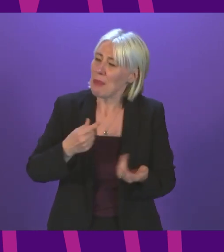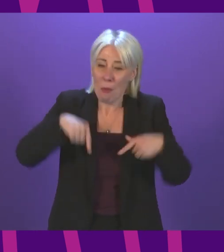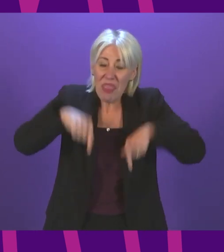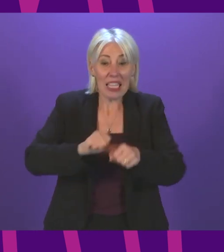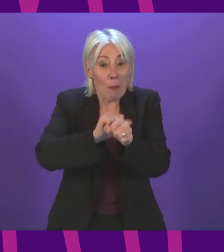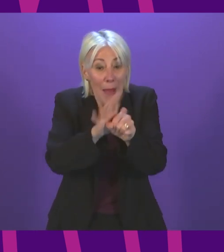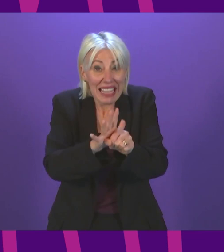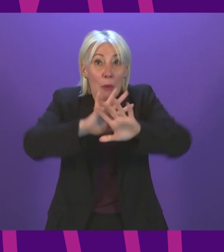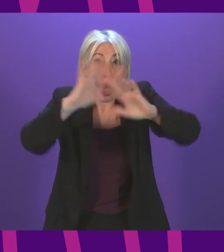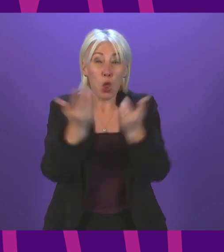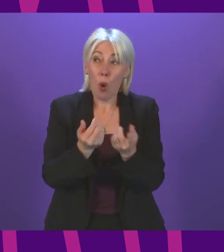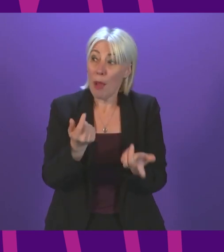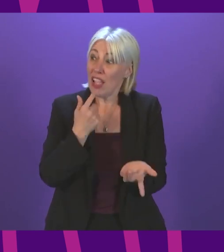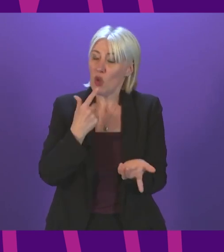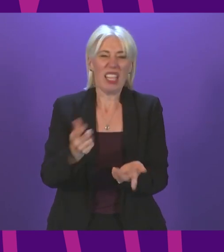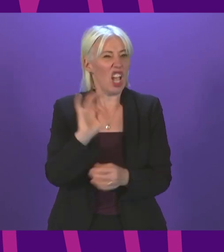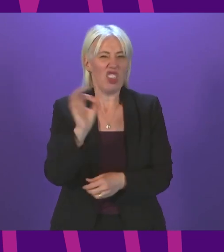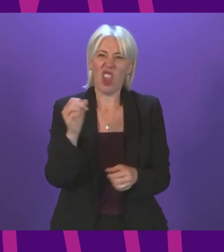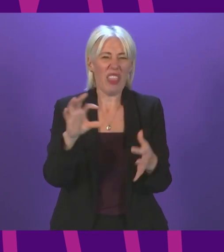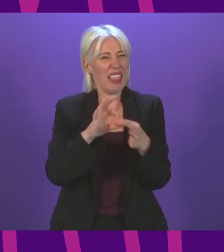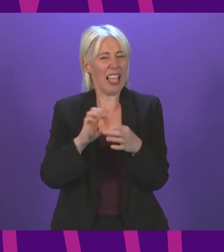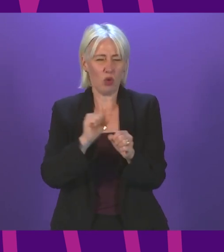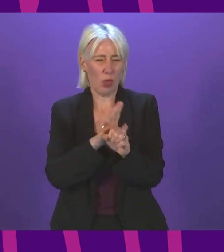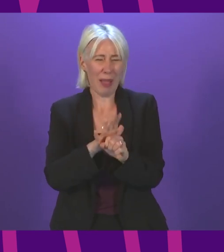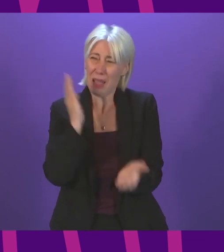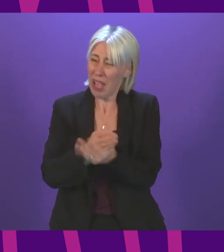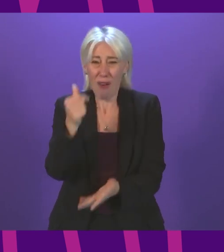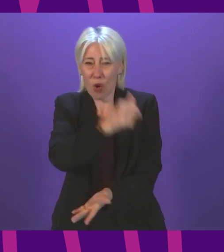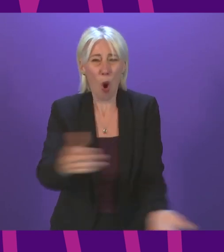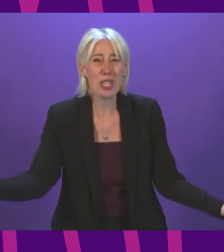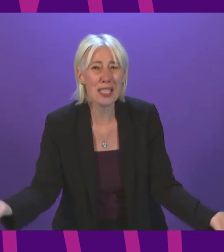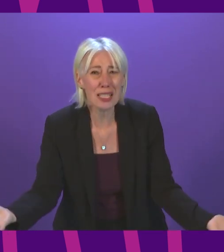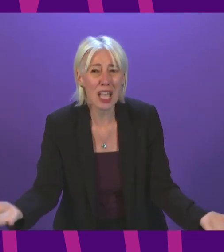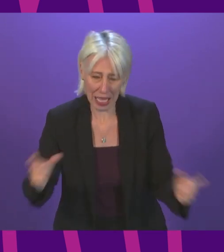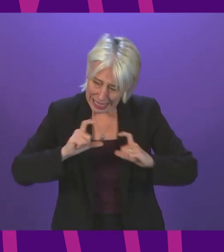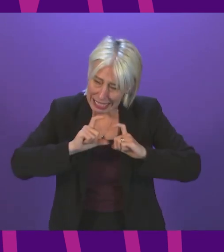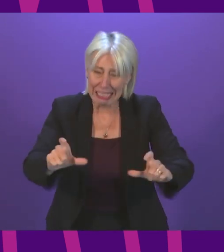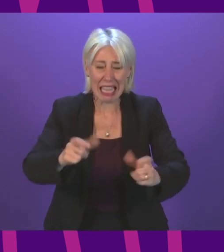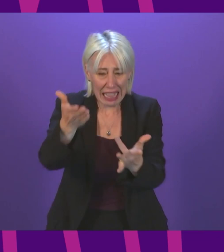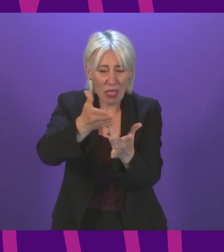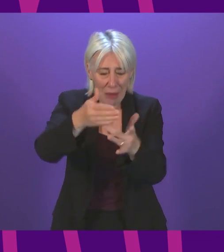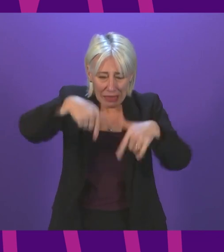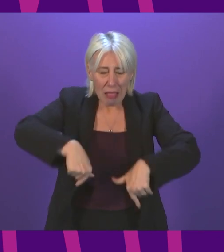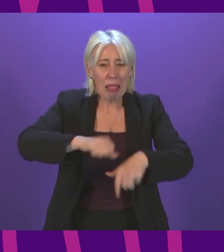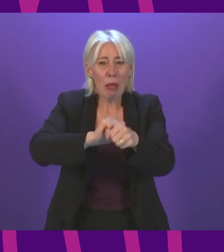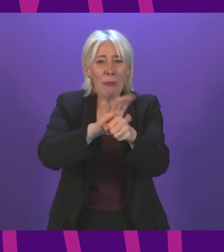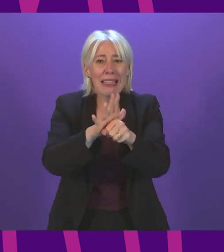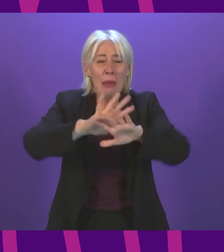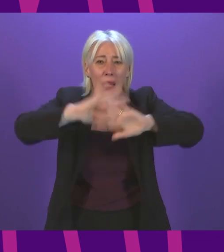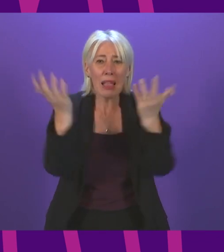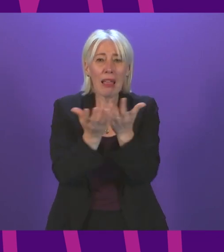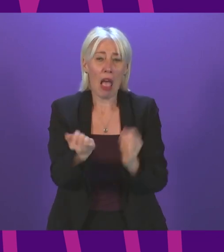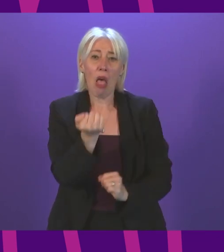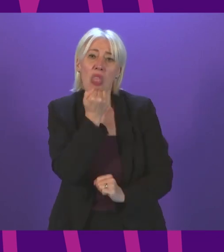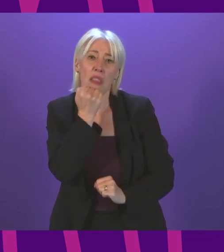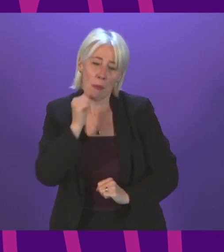it has nothing to do with the pandemic. Of course it has something to do with the pandemic. We are still in the midst of that global pandemic. Case numbers